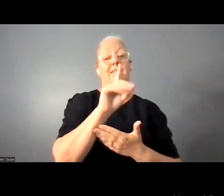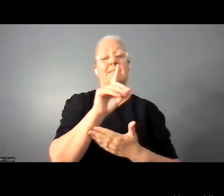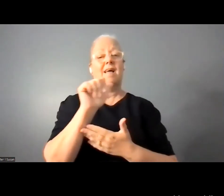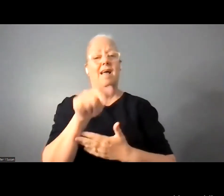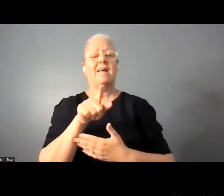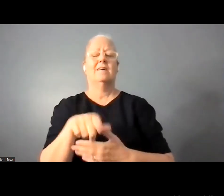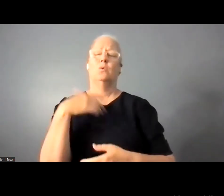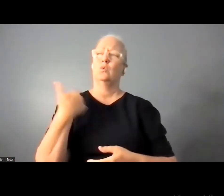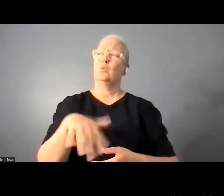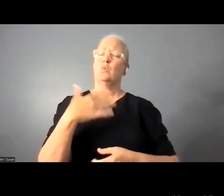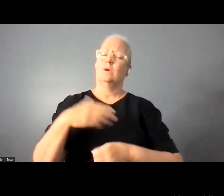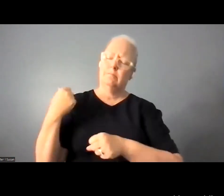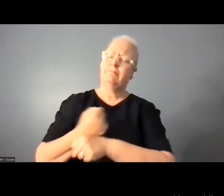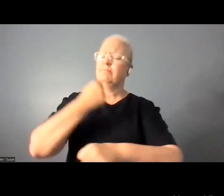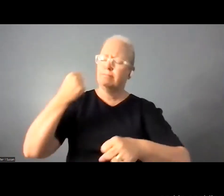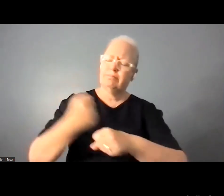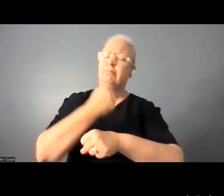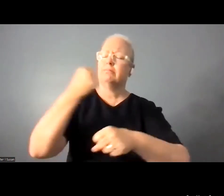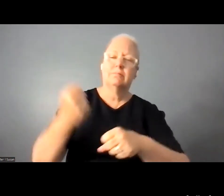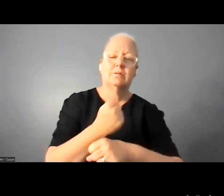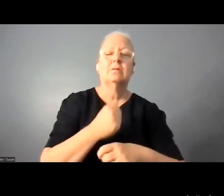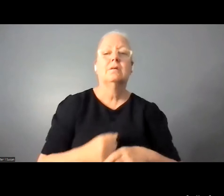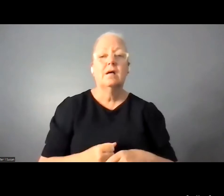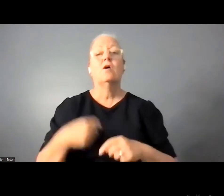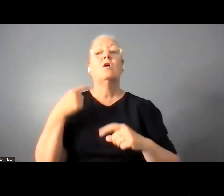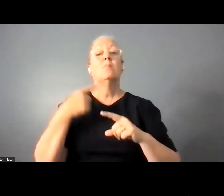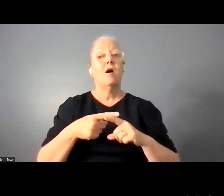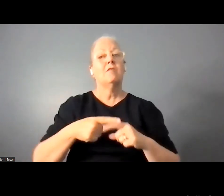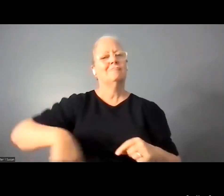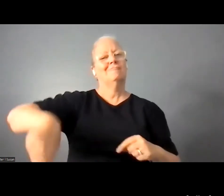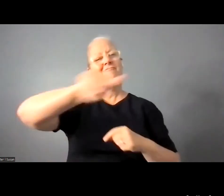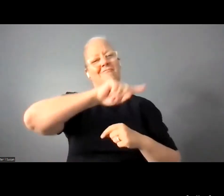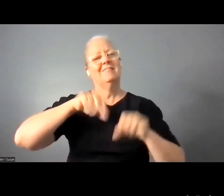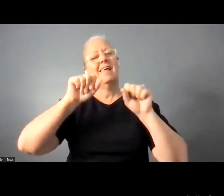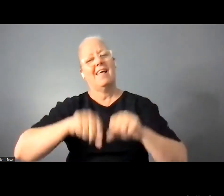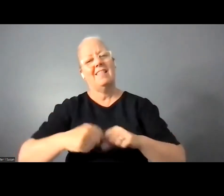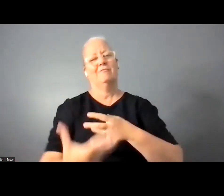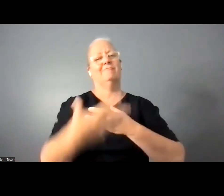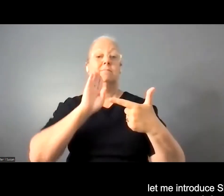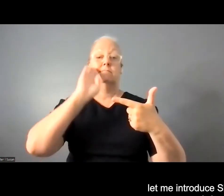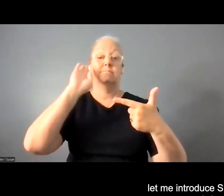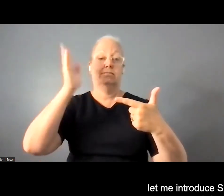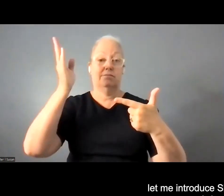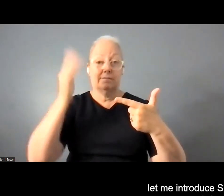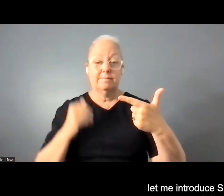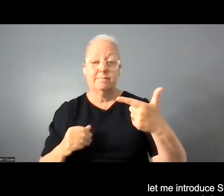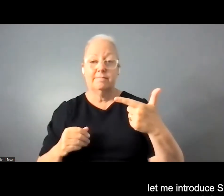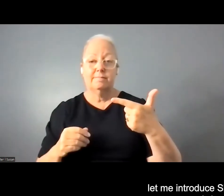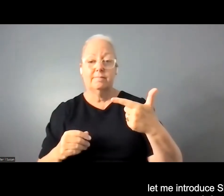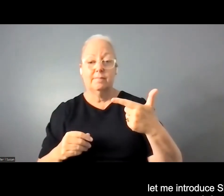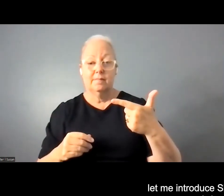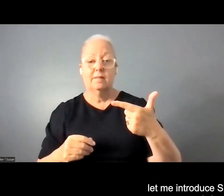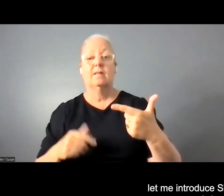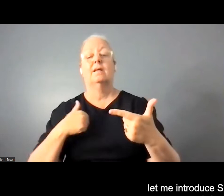and enabling the participation of all of us here today. Let me introduce